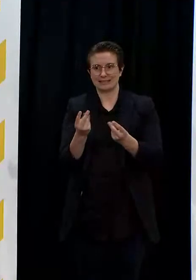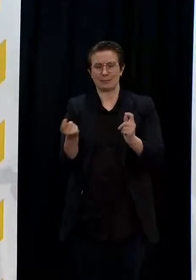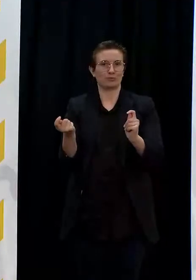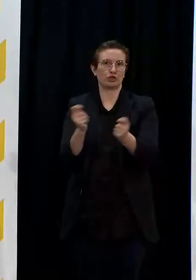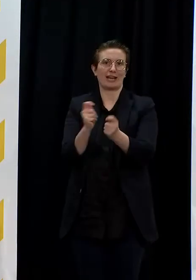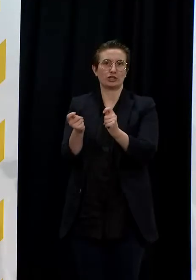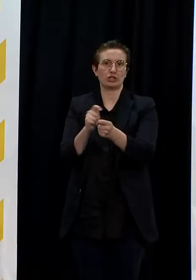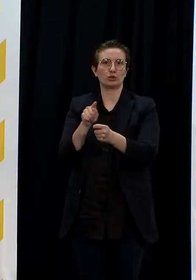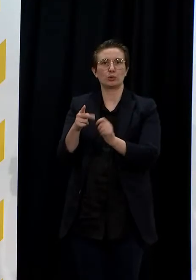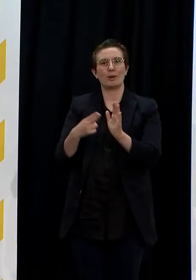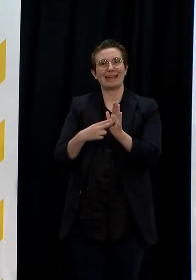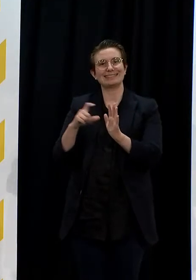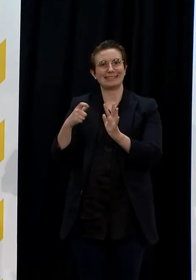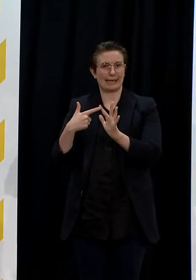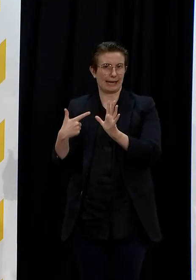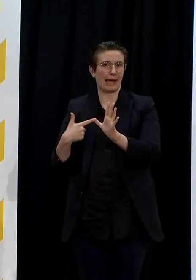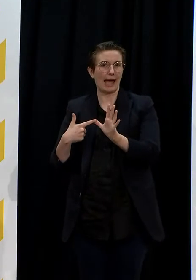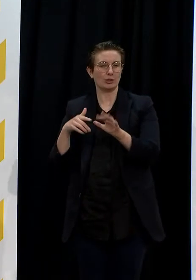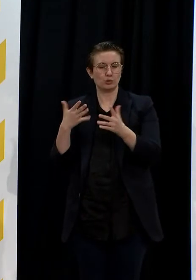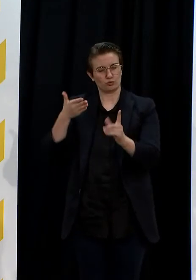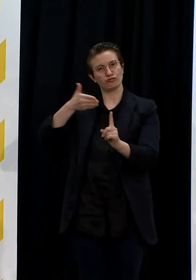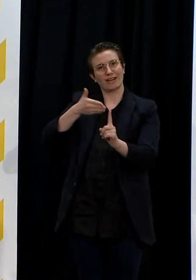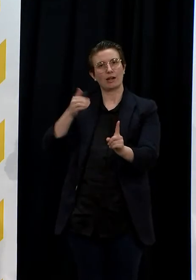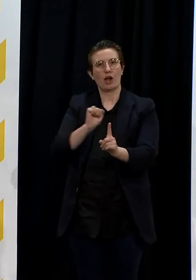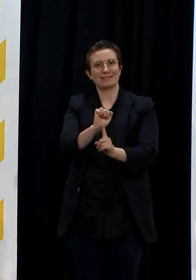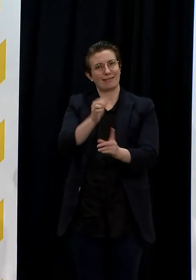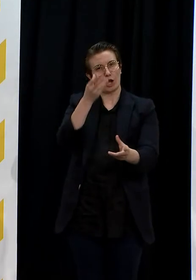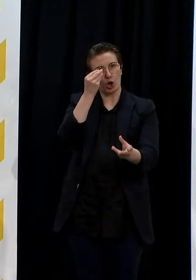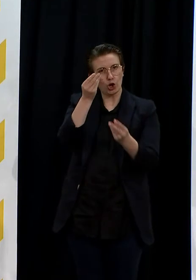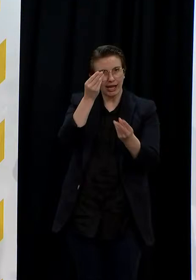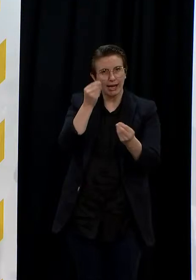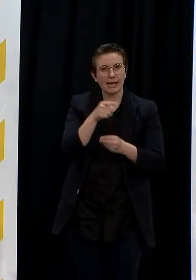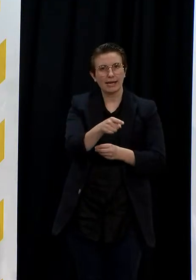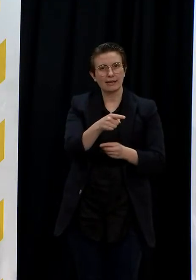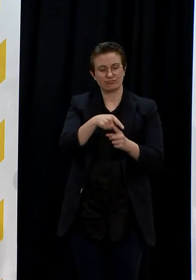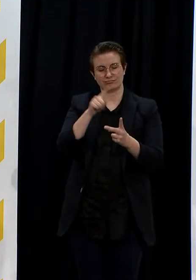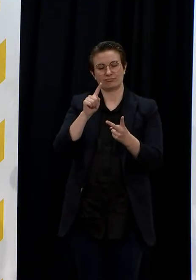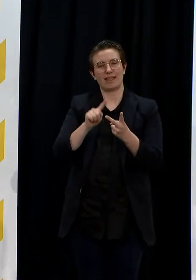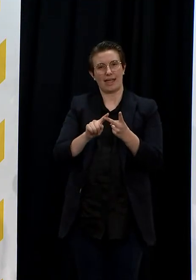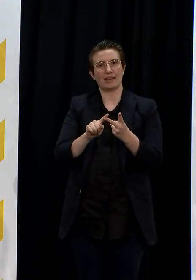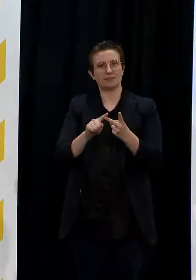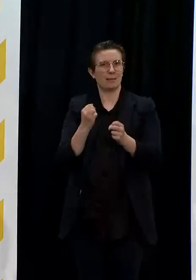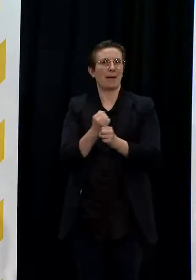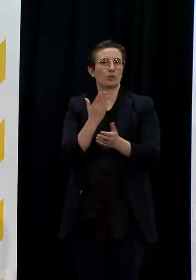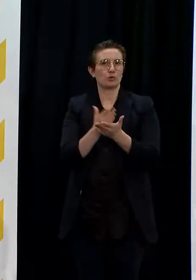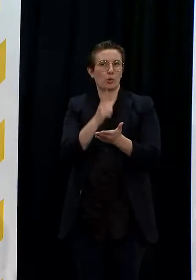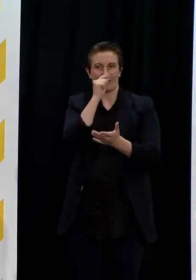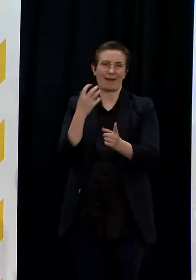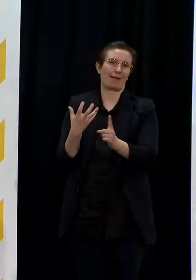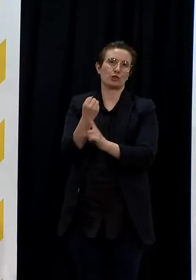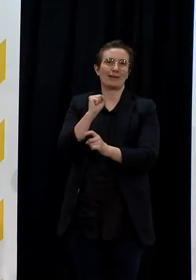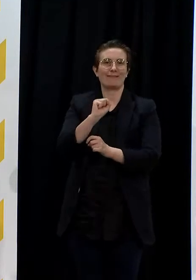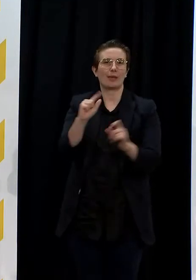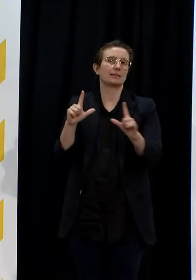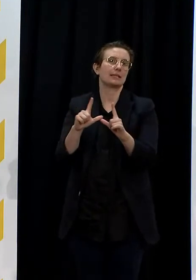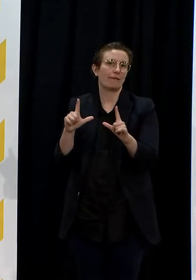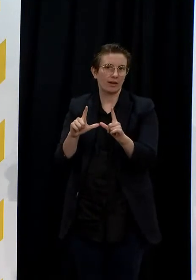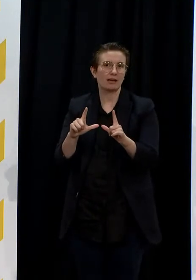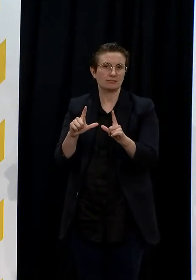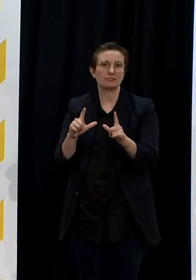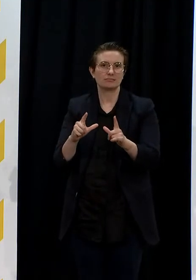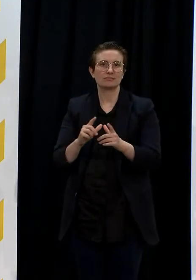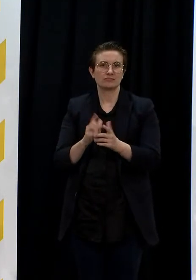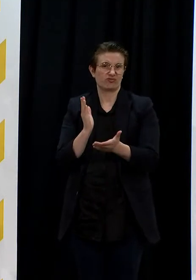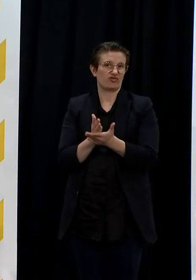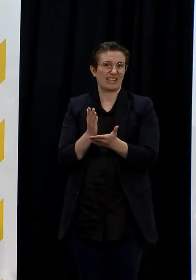relate to learning recognition credits and thresholds to receive course and certificate endorsements. It's really just us trying